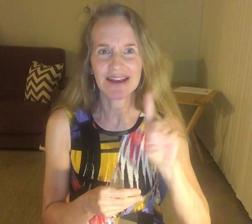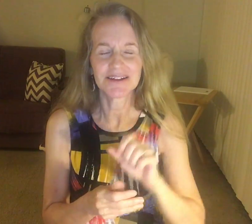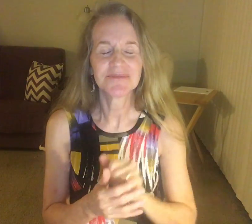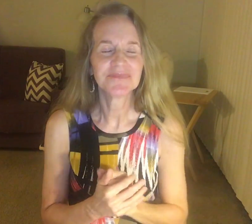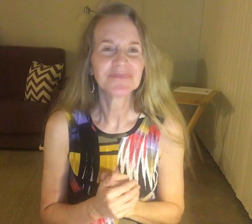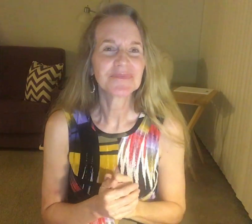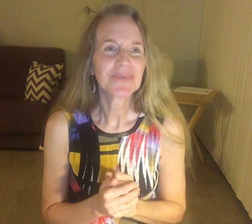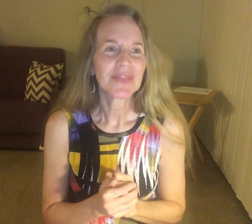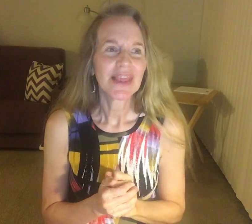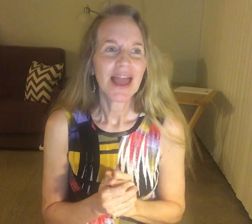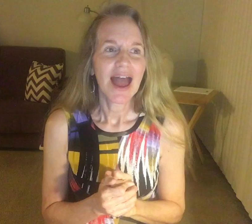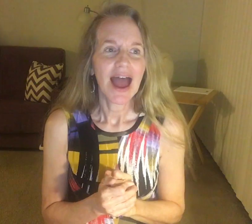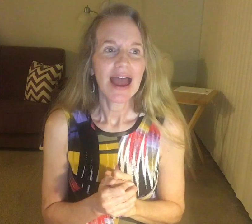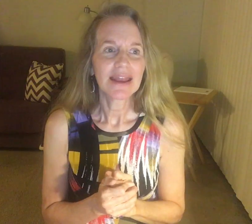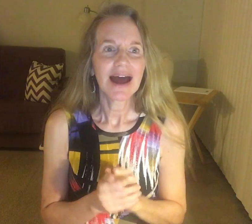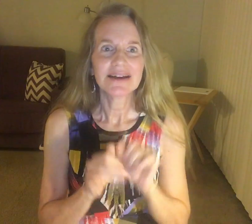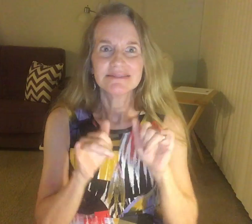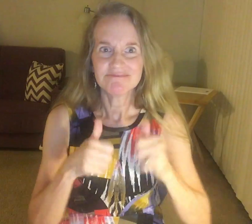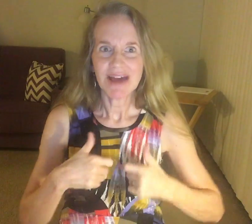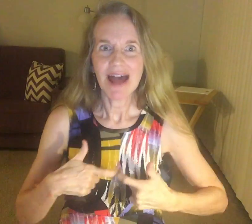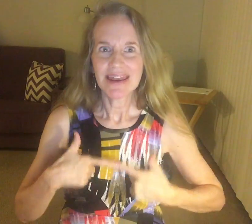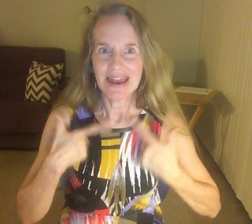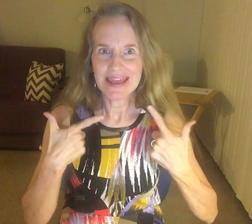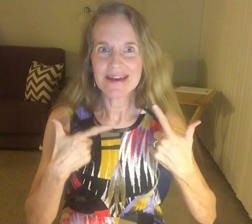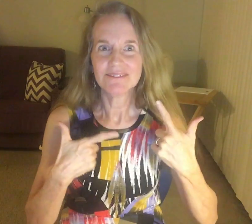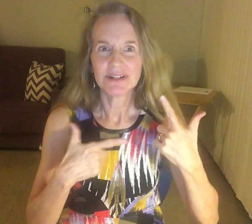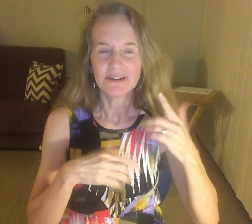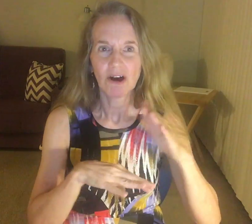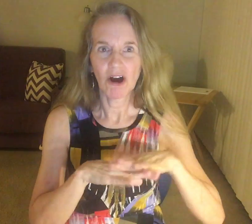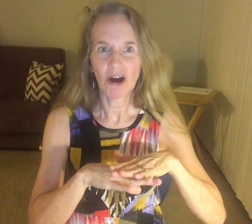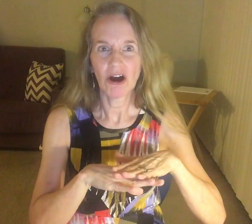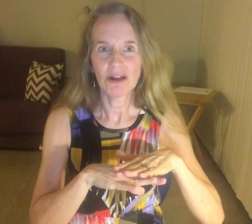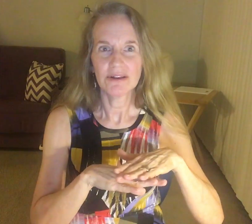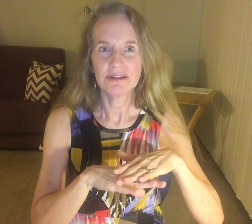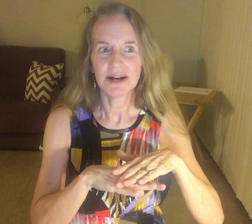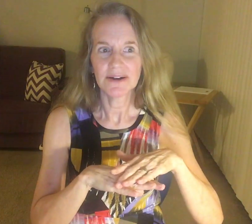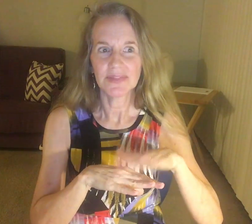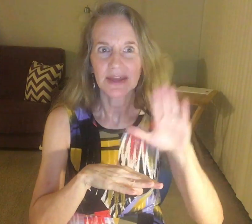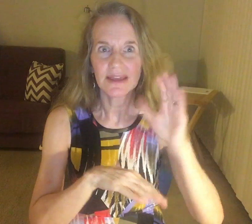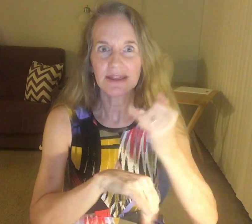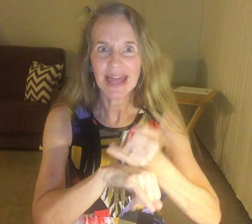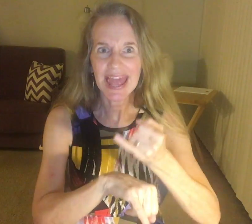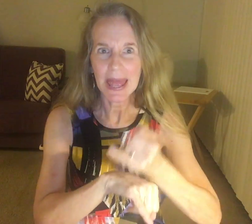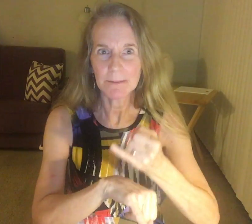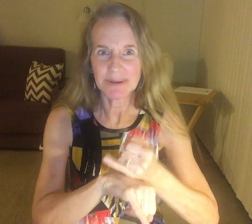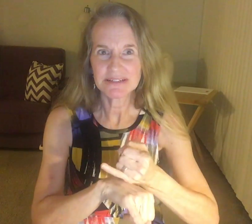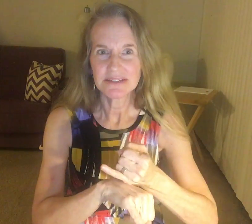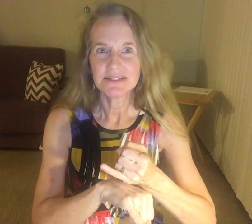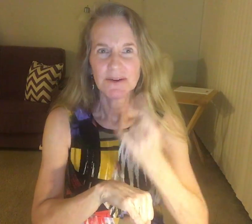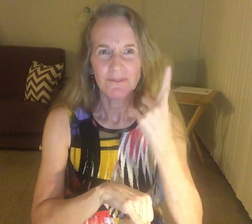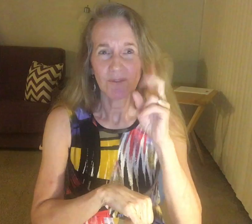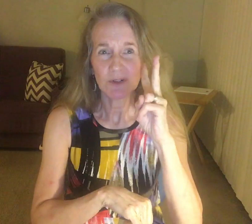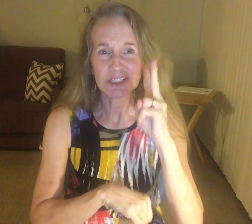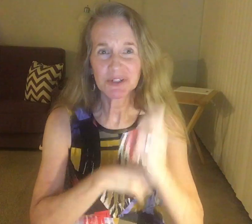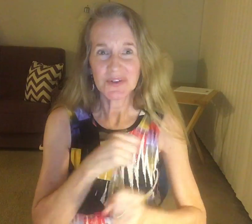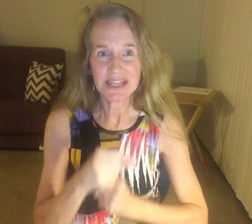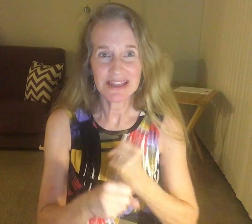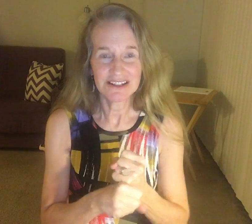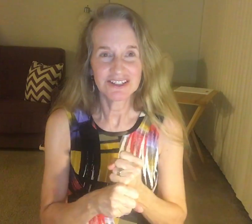And I lived on campus. And two years.